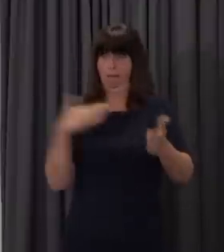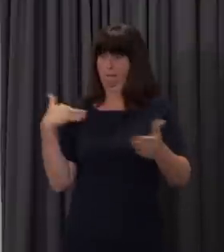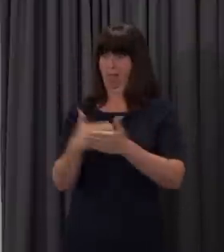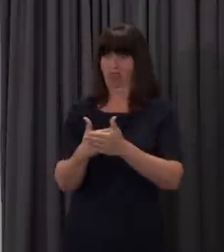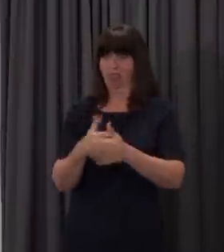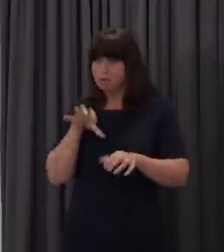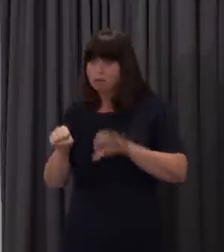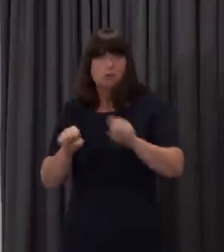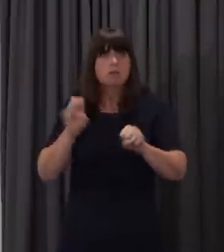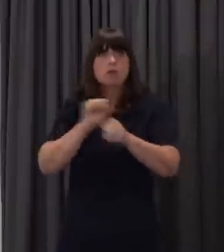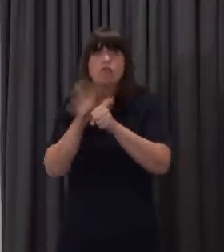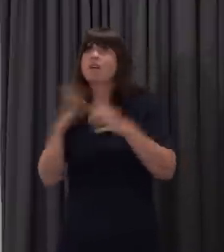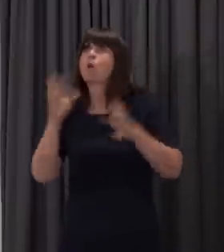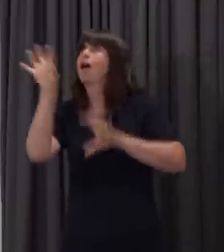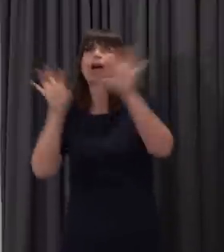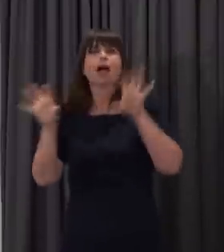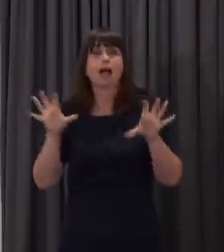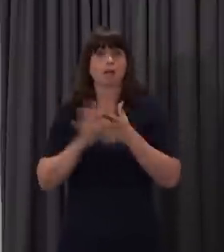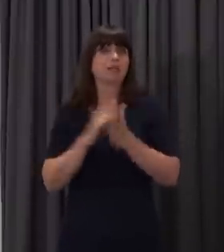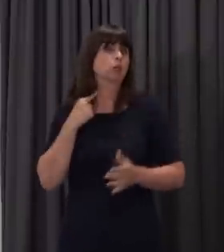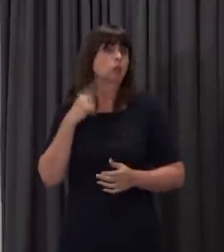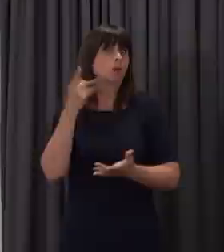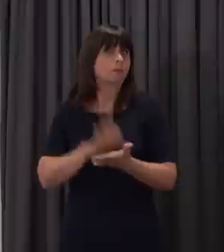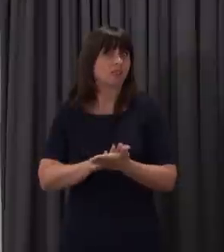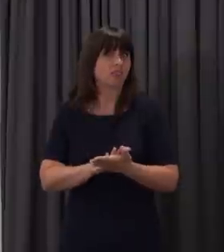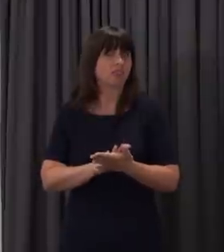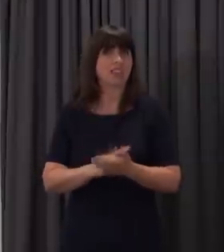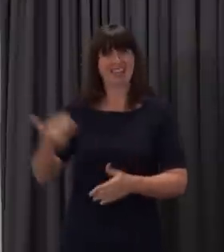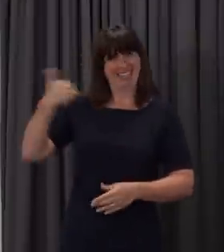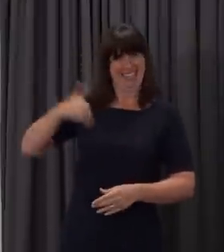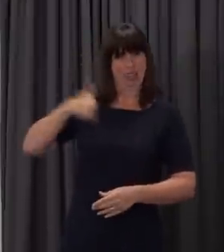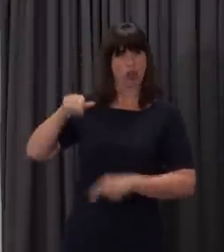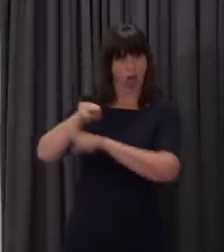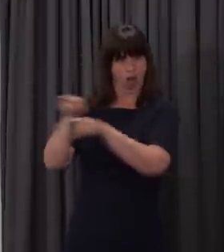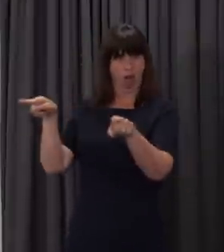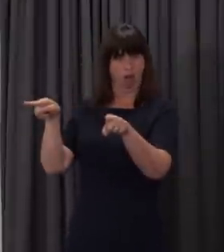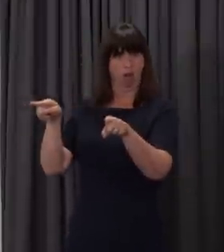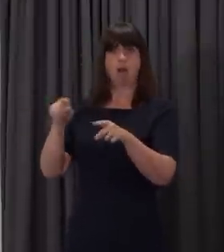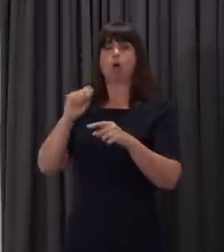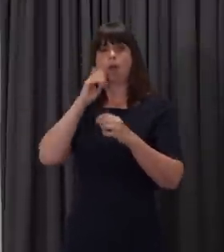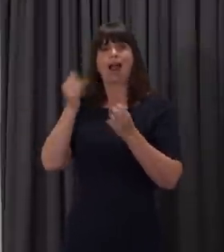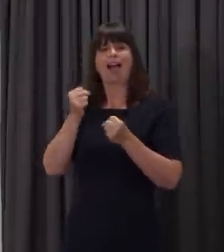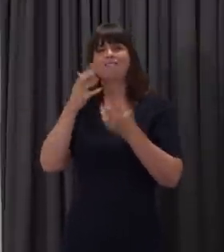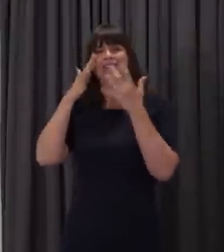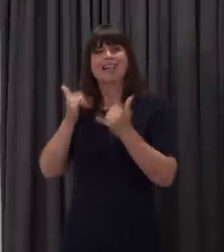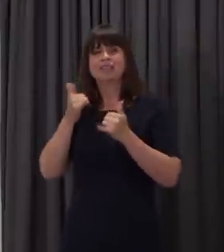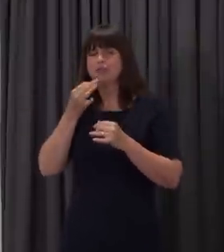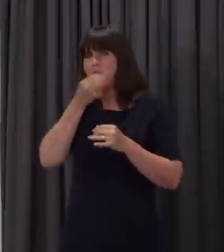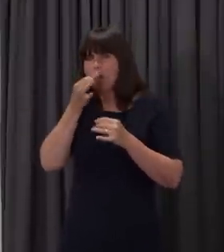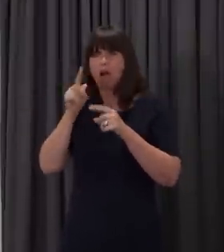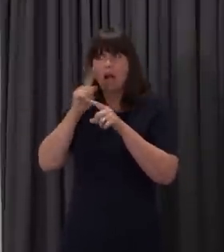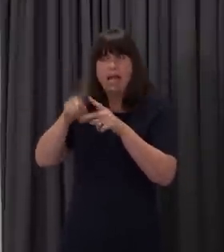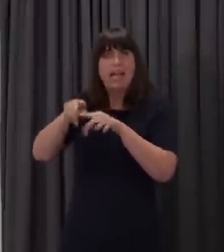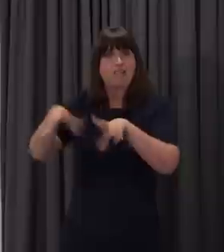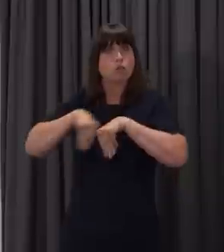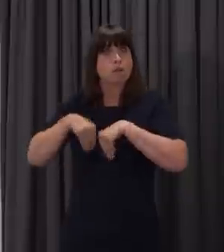I can also confirm today that teachers will be a priority group in our new antibody testing programme as